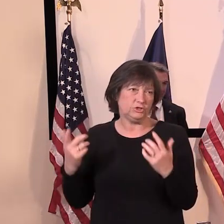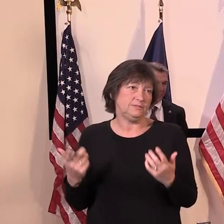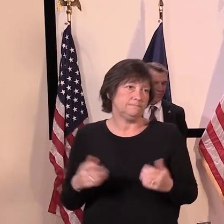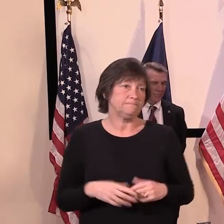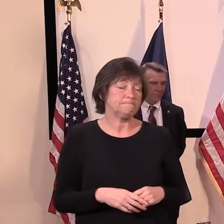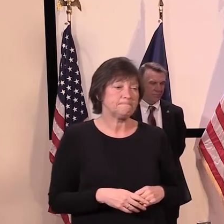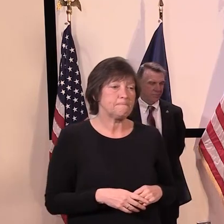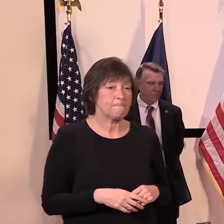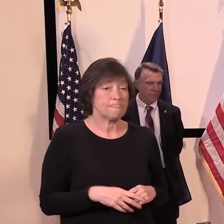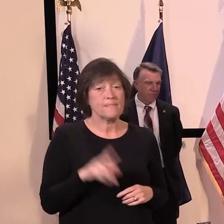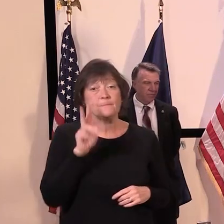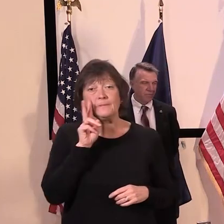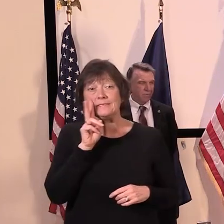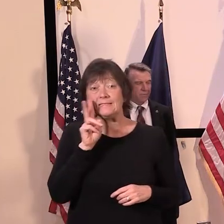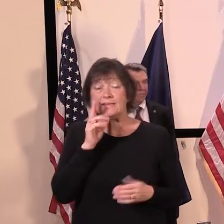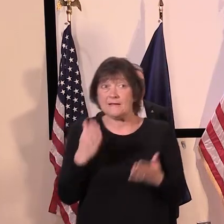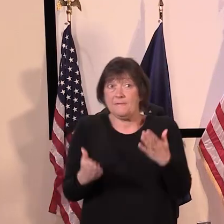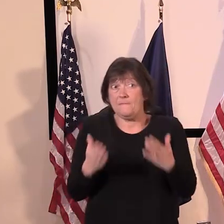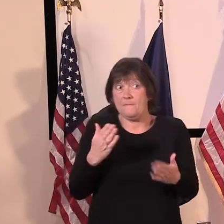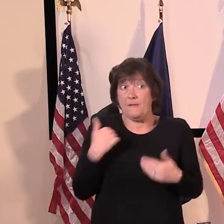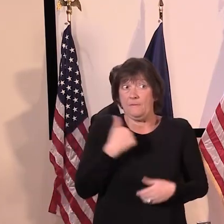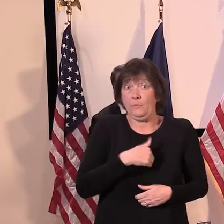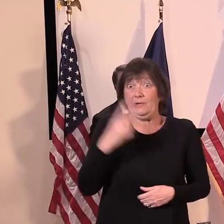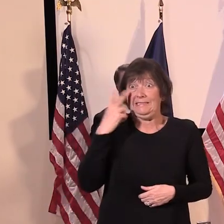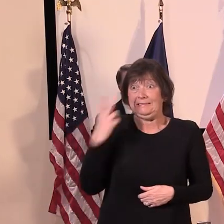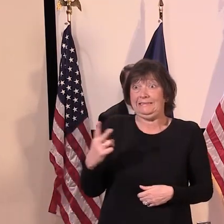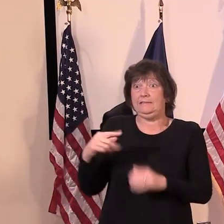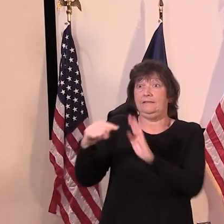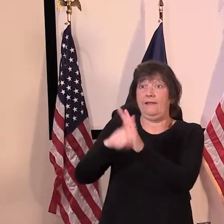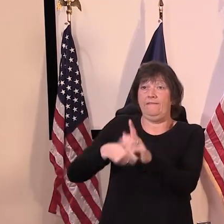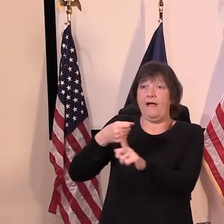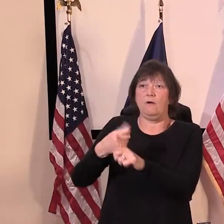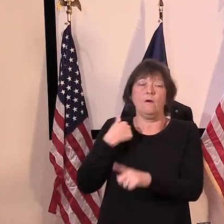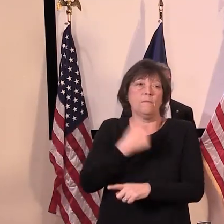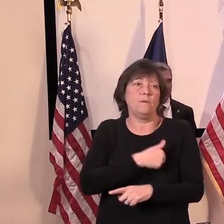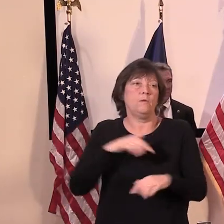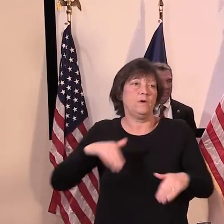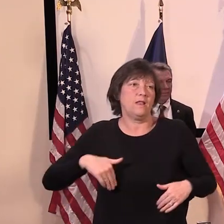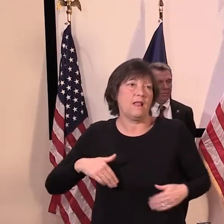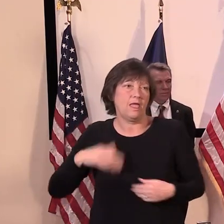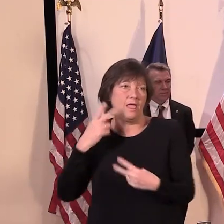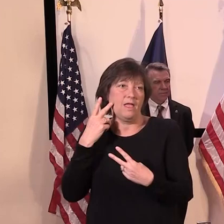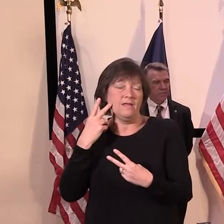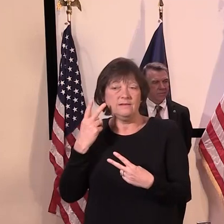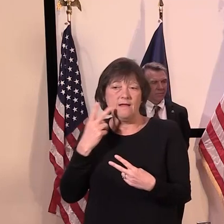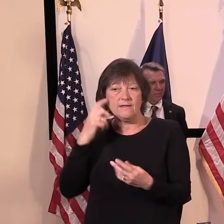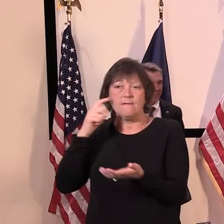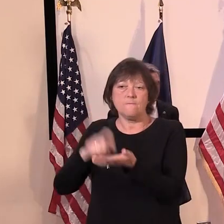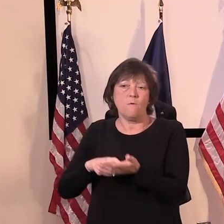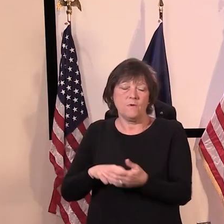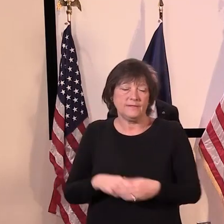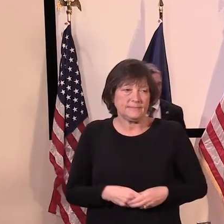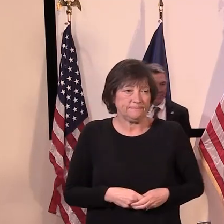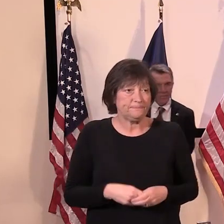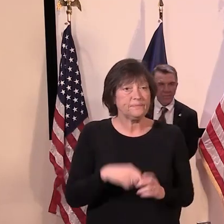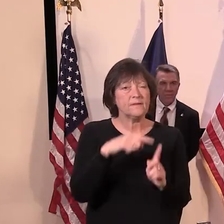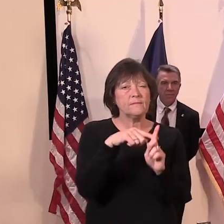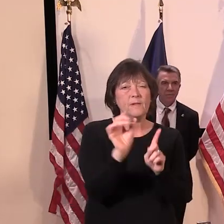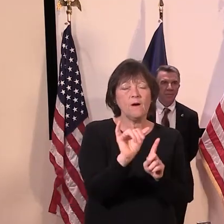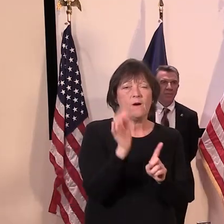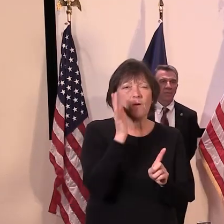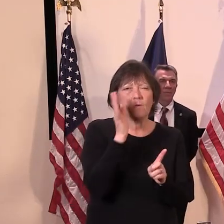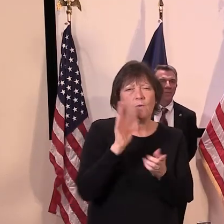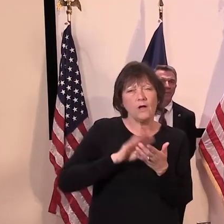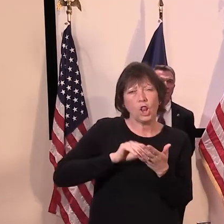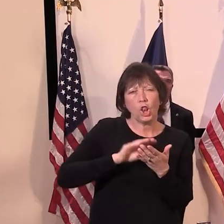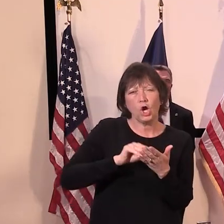implying that maybe we are having bad outcomes that we're just not aware of. The other thing we'll learn quickly, uh, when